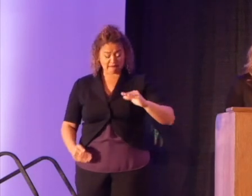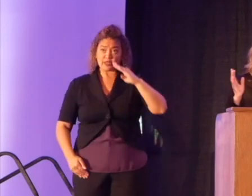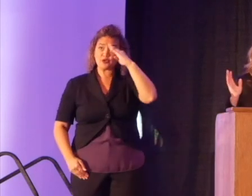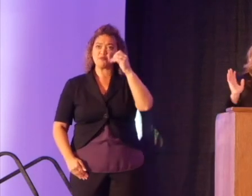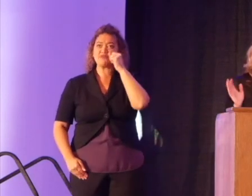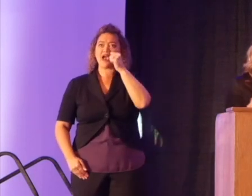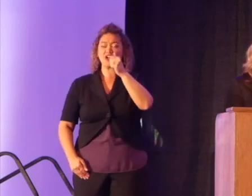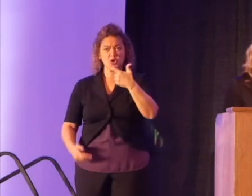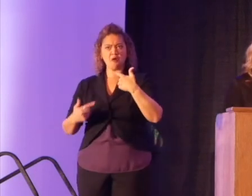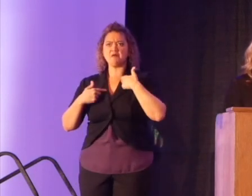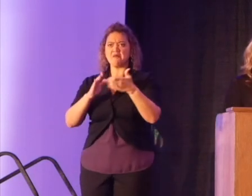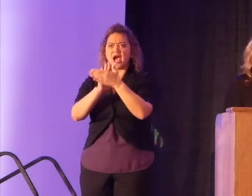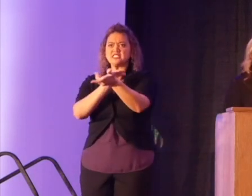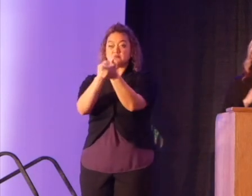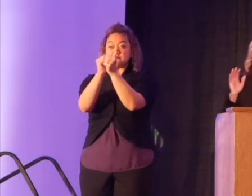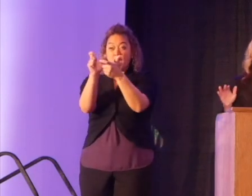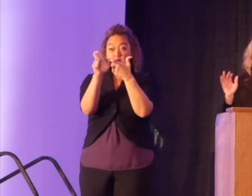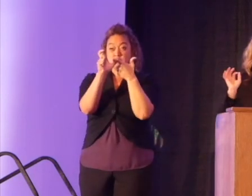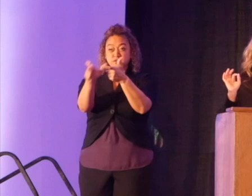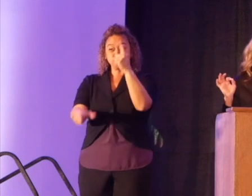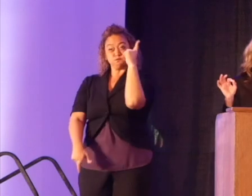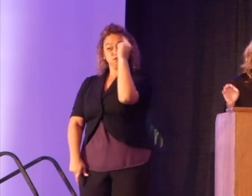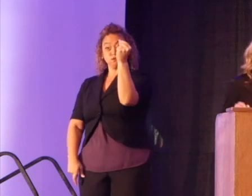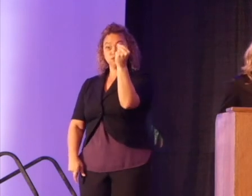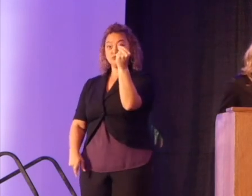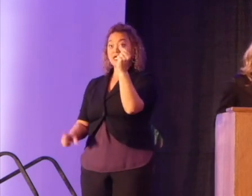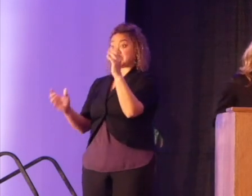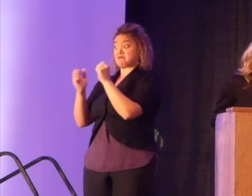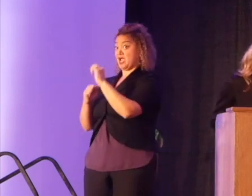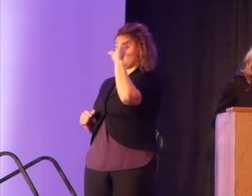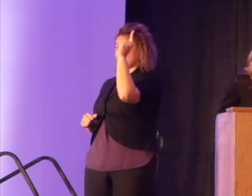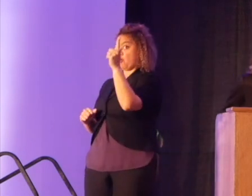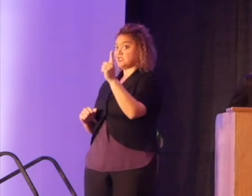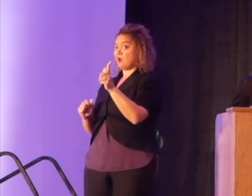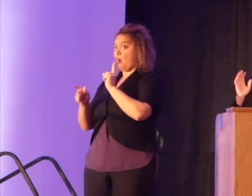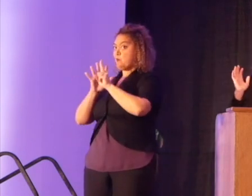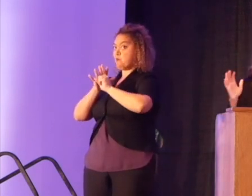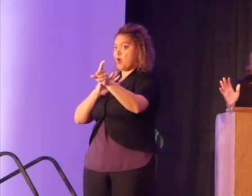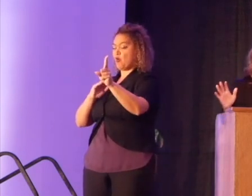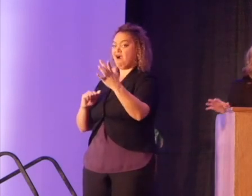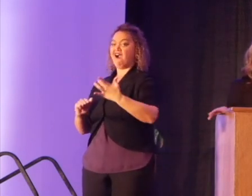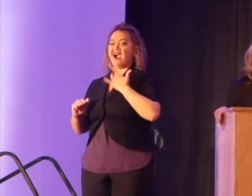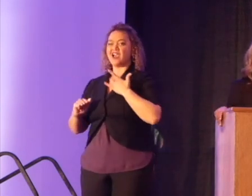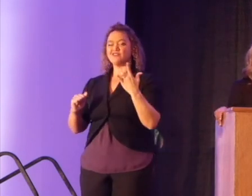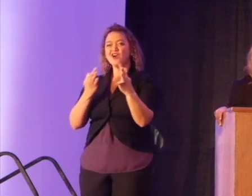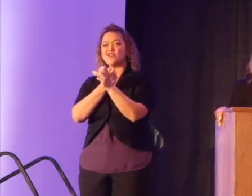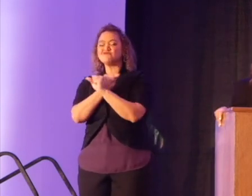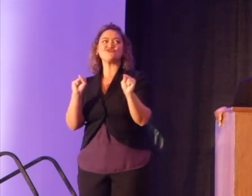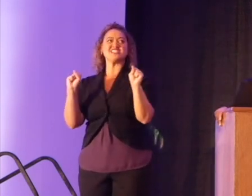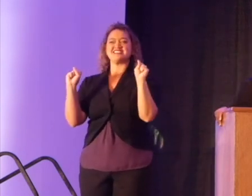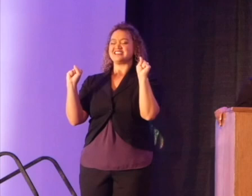who ran faster than anyone else in the third grade, even the boys. And when I ran, I felt free as the wind